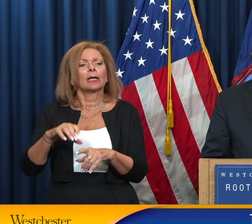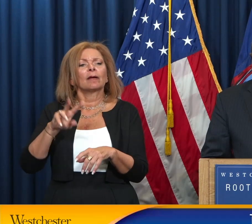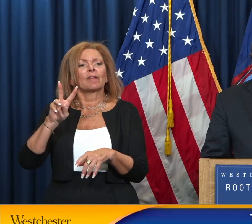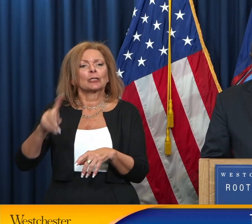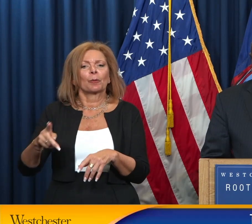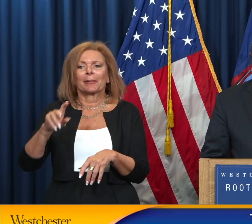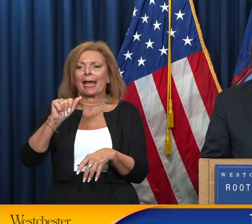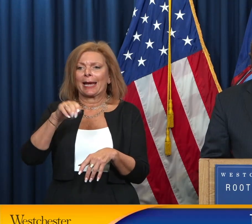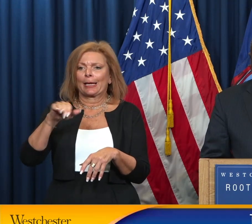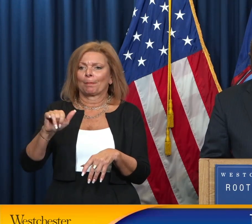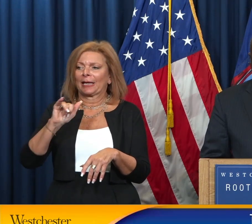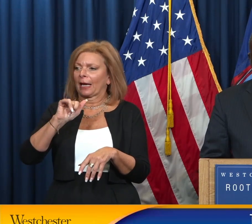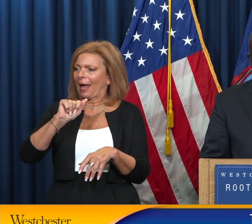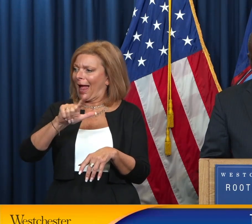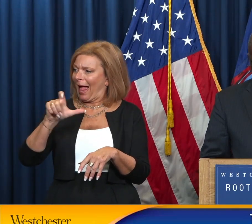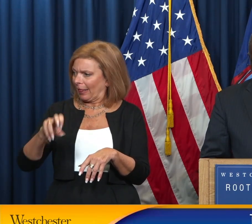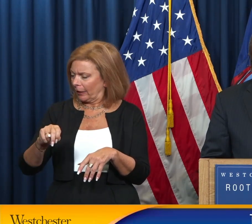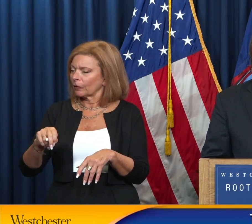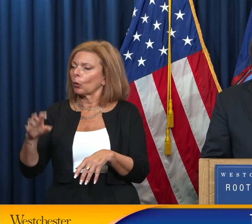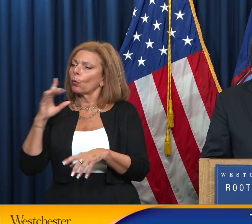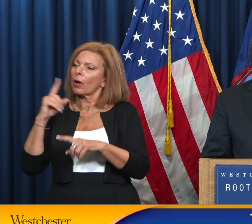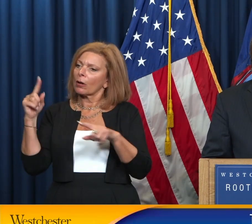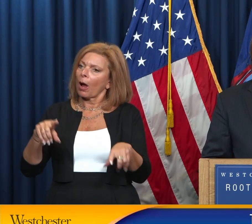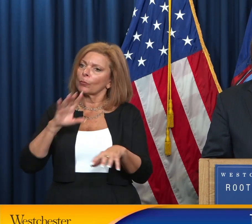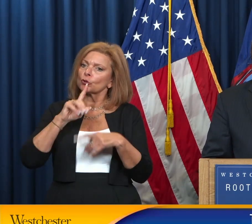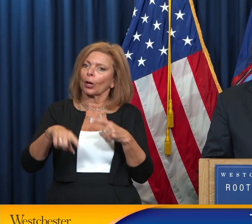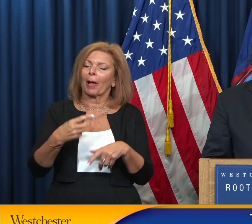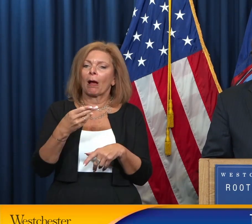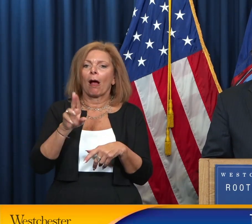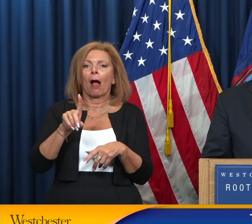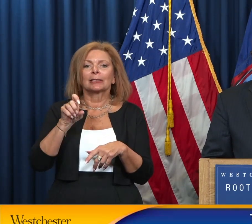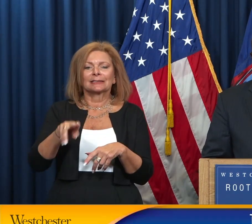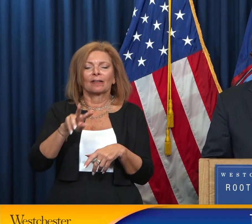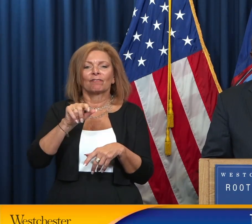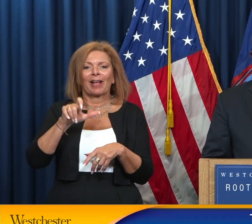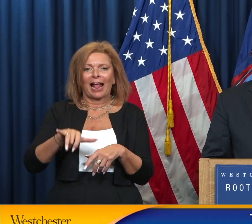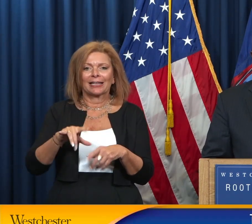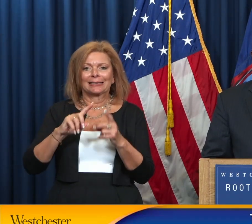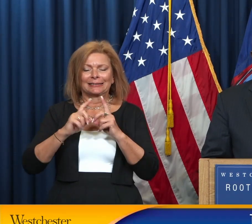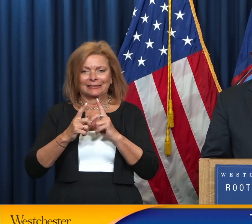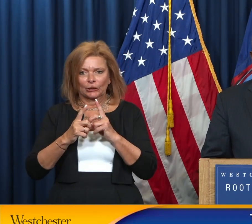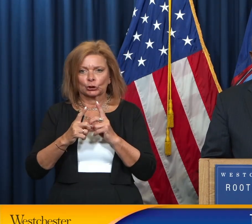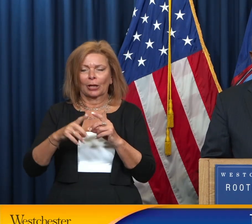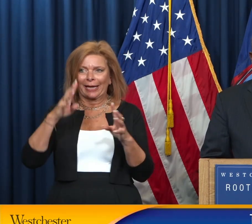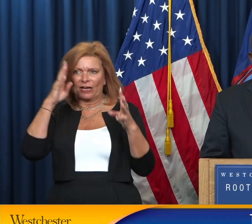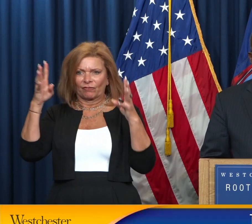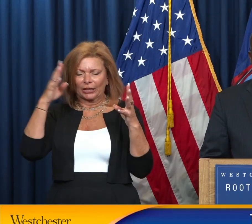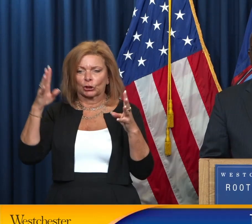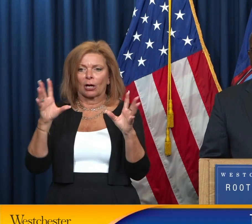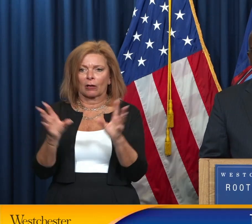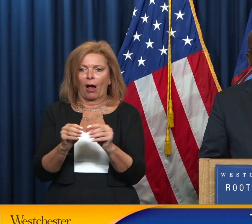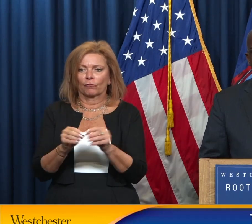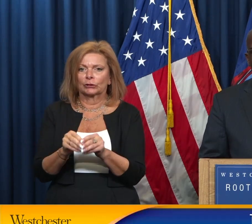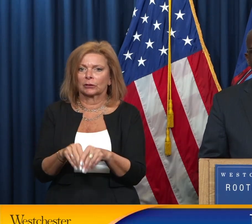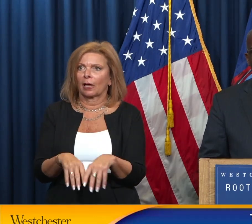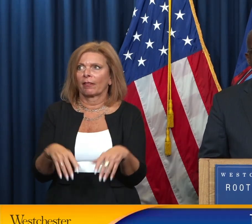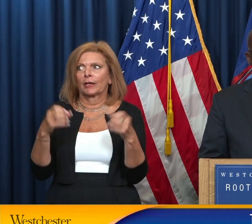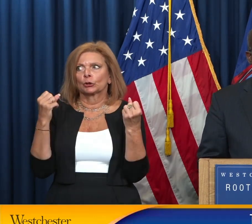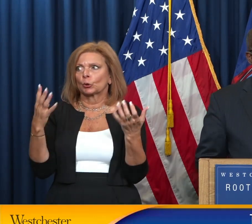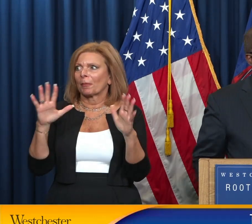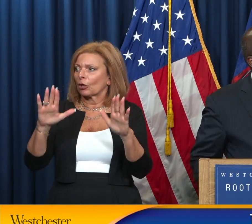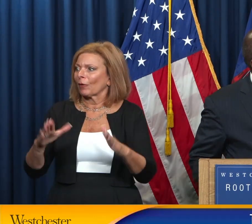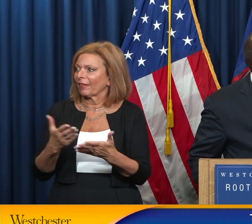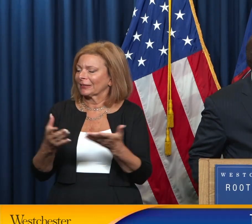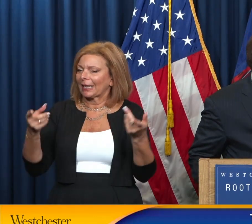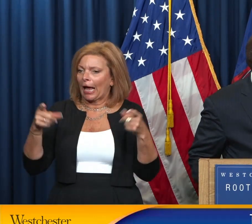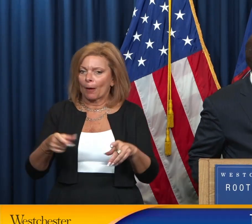come up to us and talk a little bit about the Hudson Valley Digital Innovation Conference. And again, there's so many great things that happen